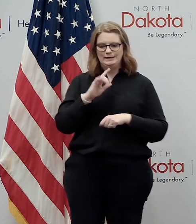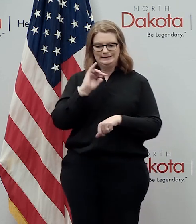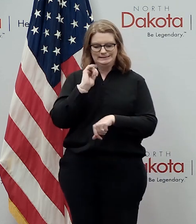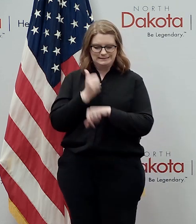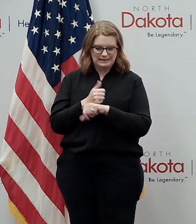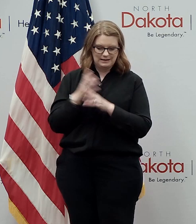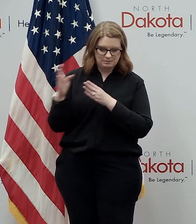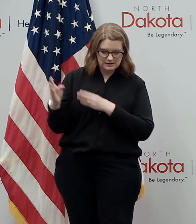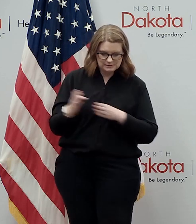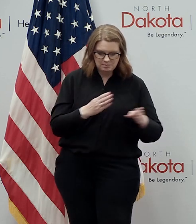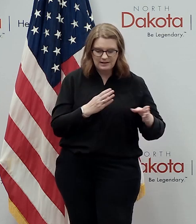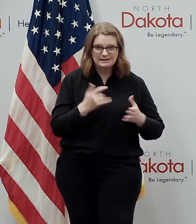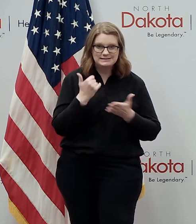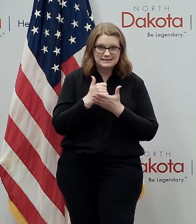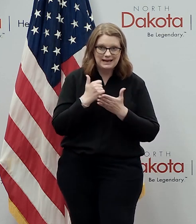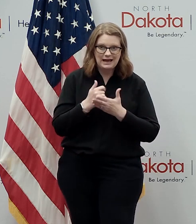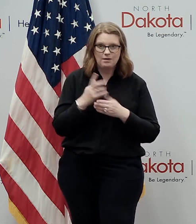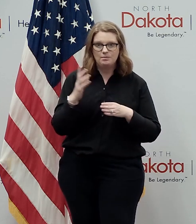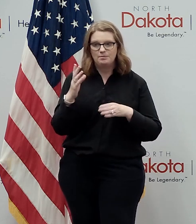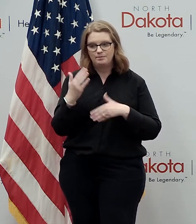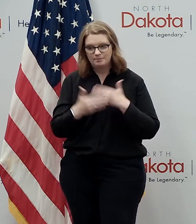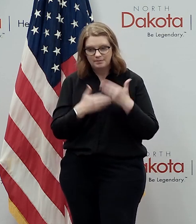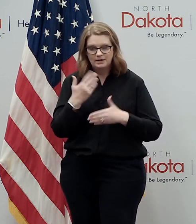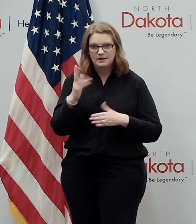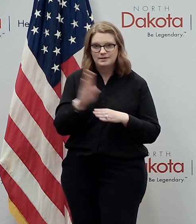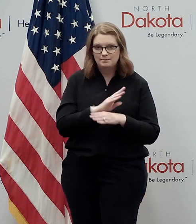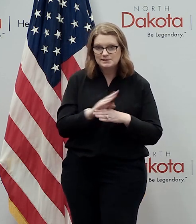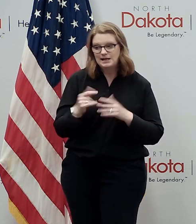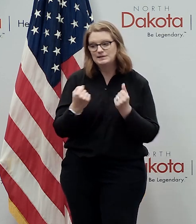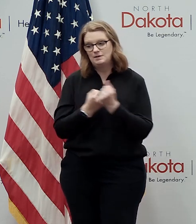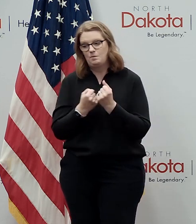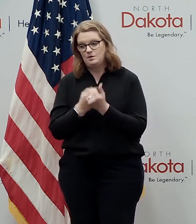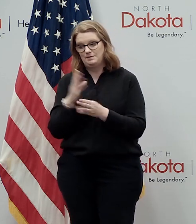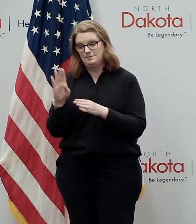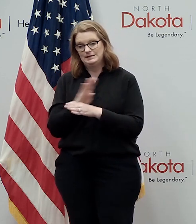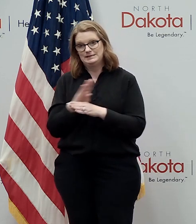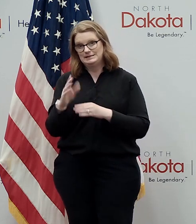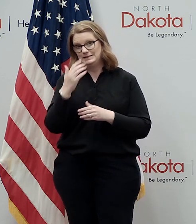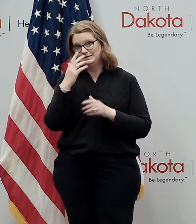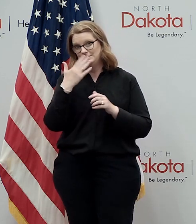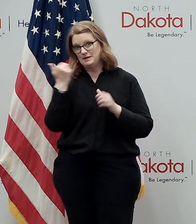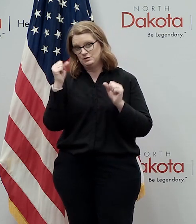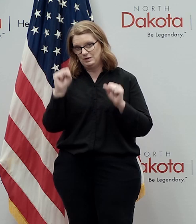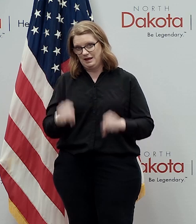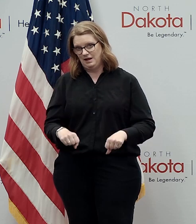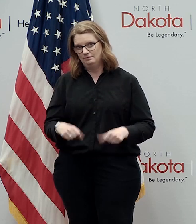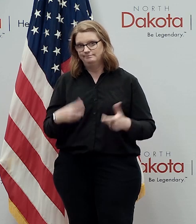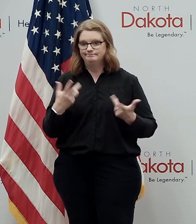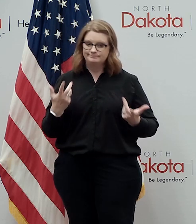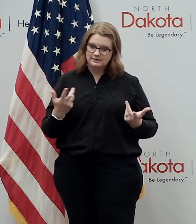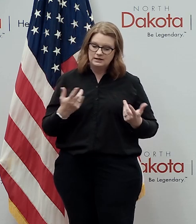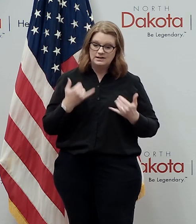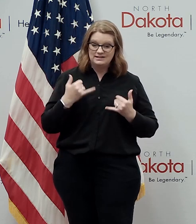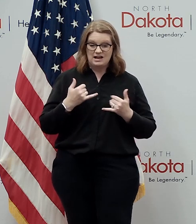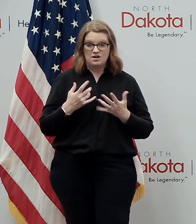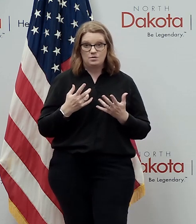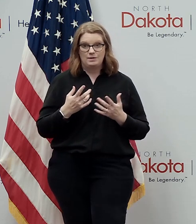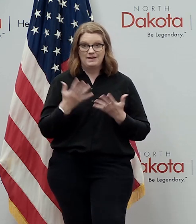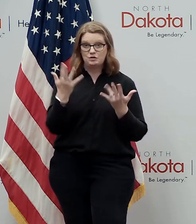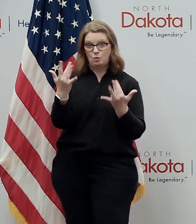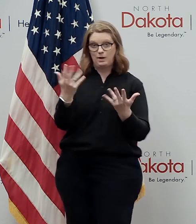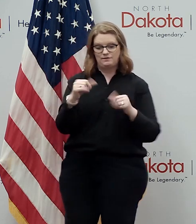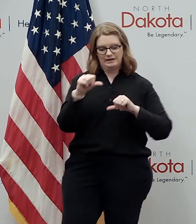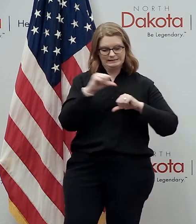through and to support the businesses the best we can while the science of treatment and